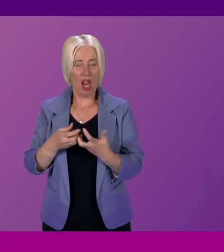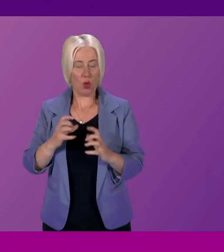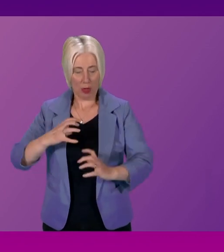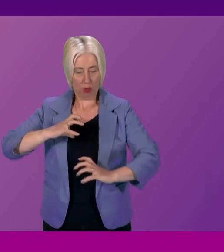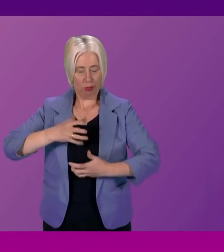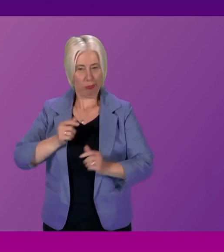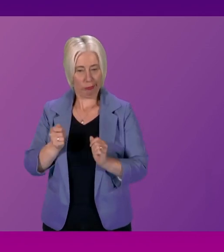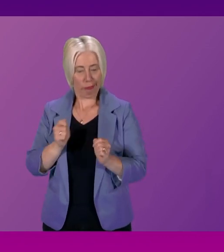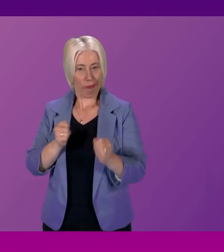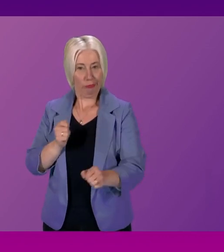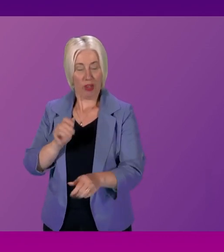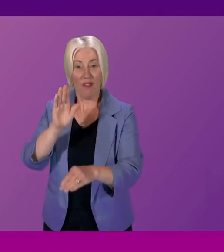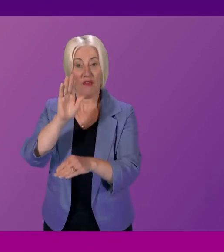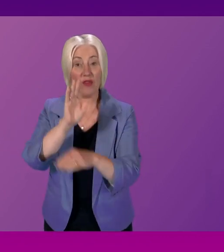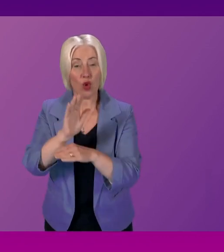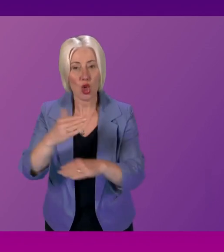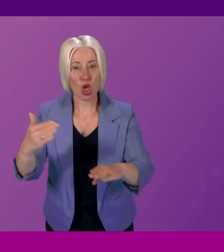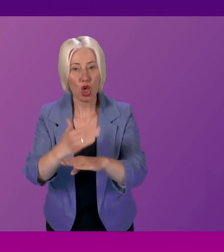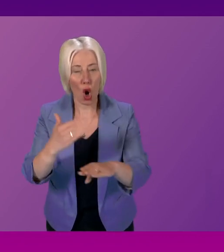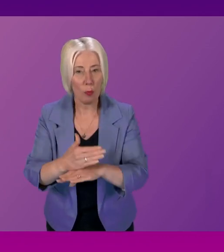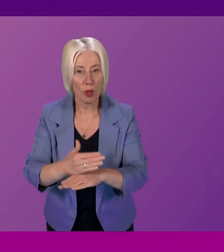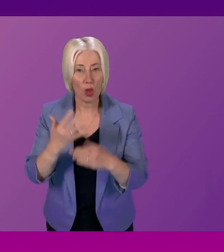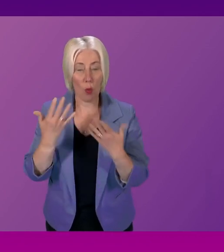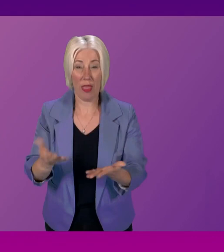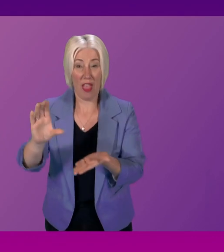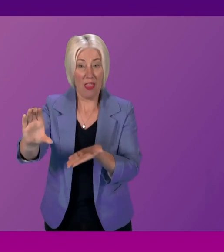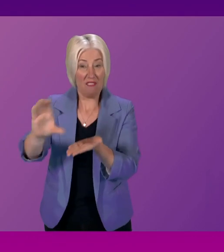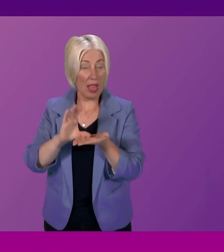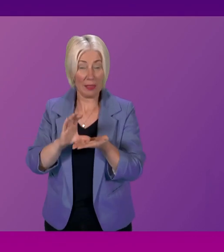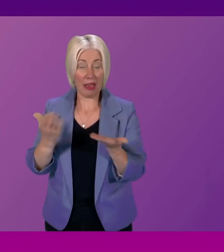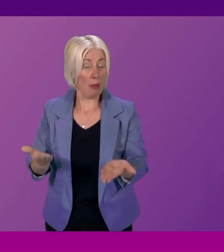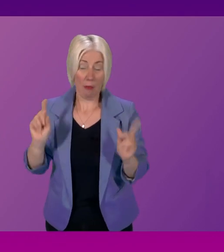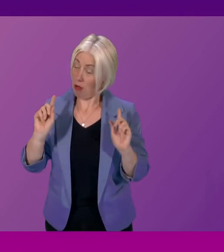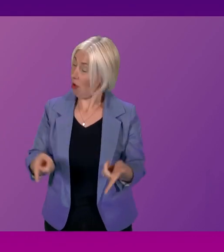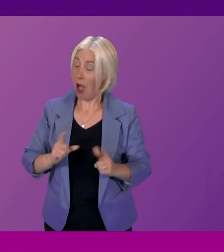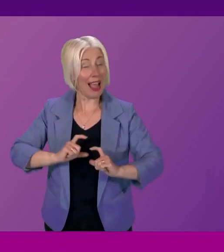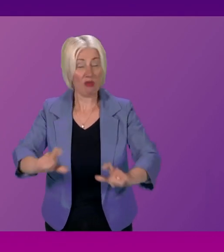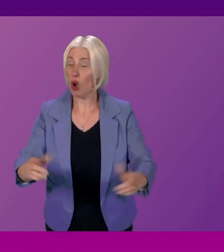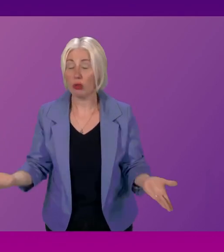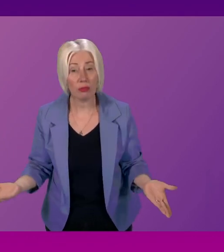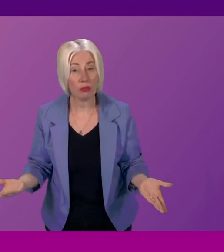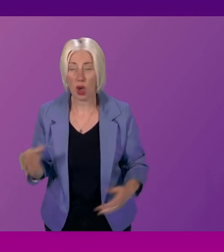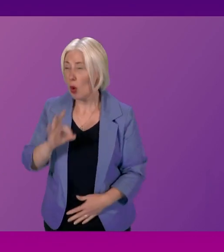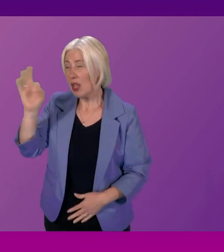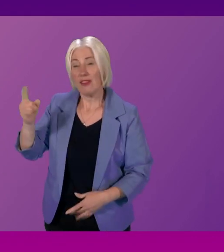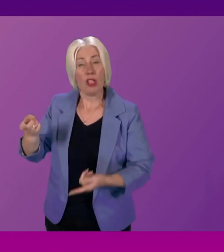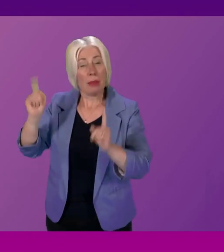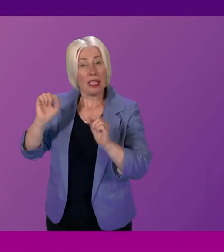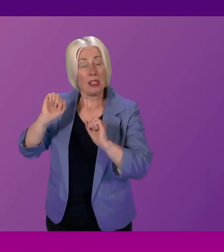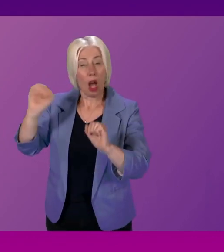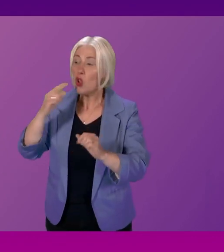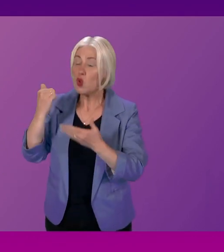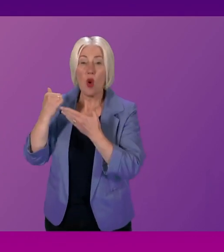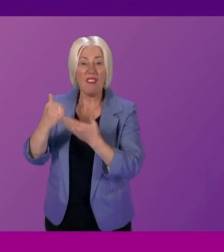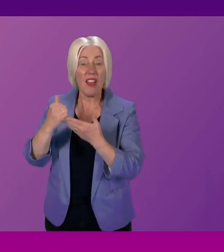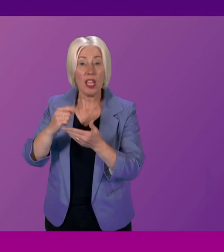roles they are expected to do with the current levels of investment. Can I ask the First Minister what his response to their firestorm